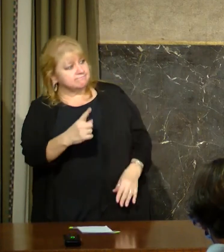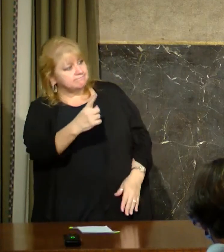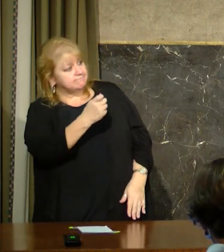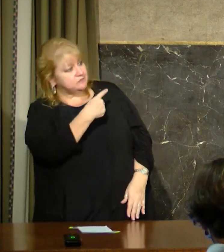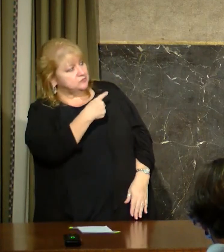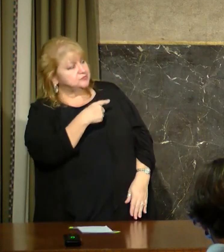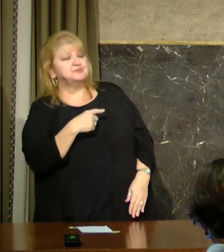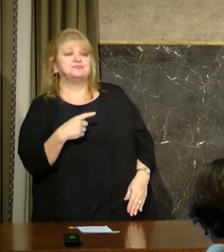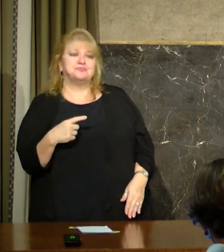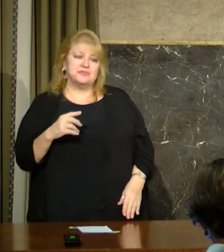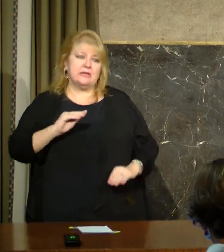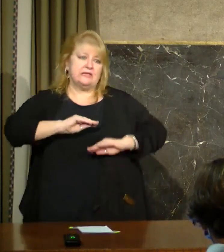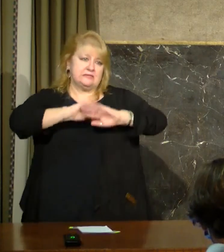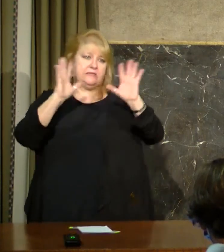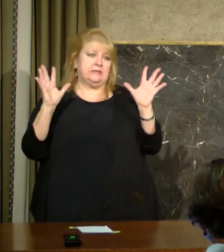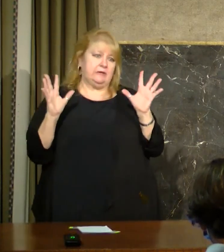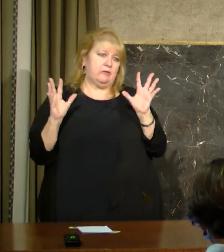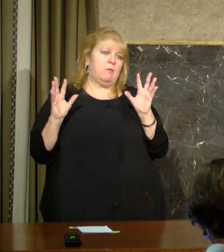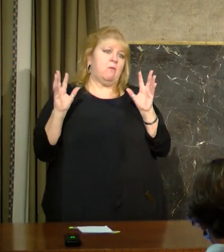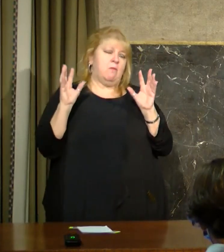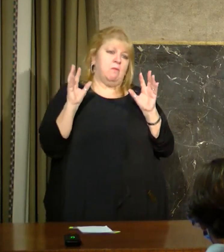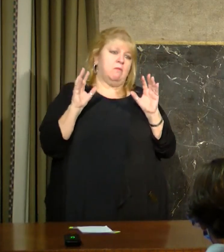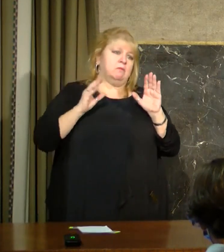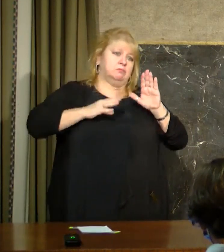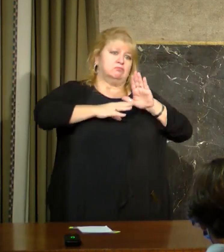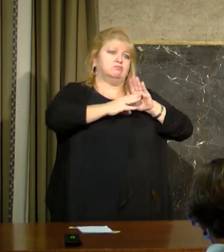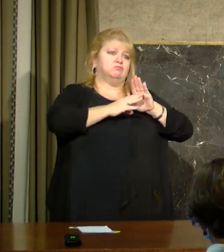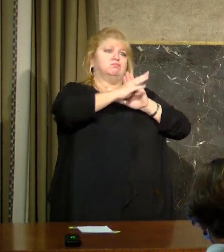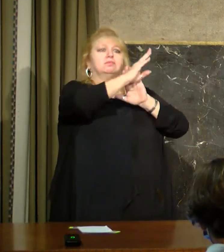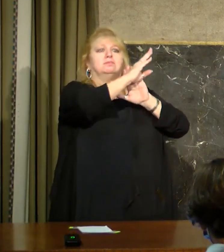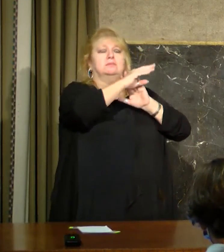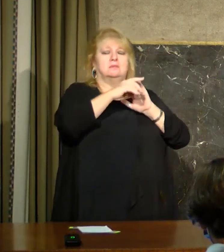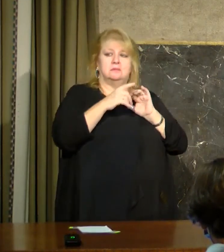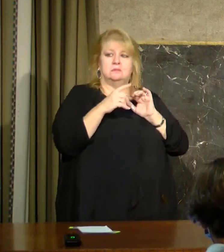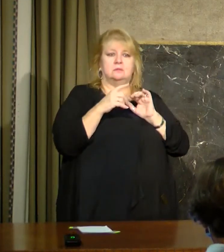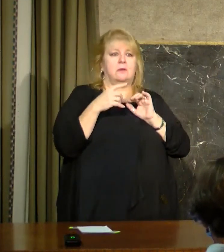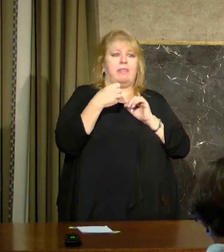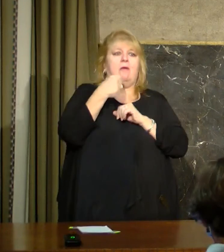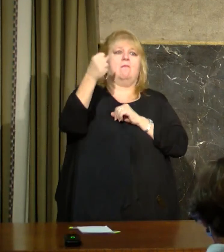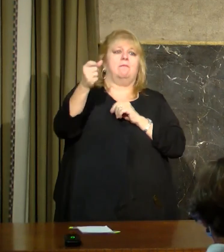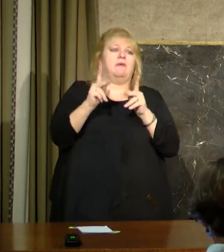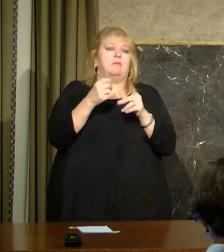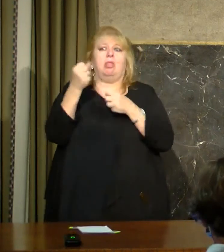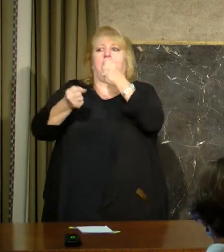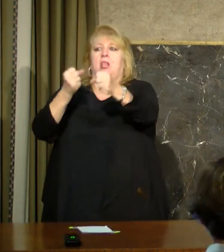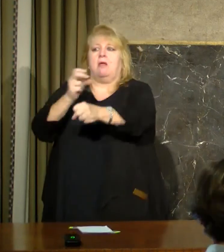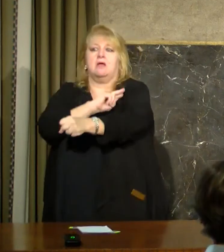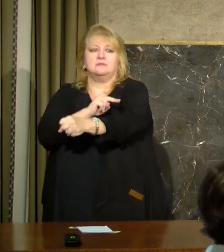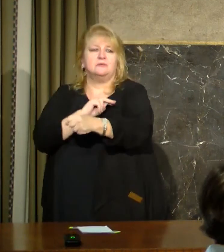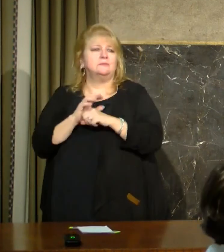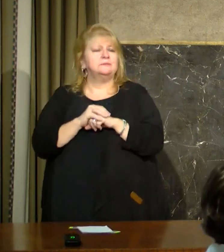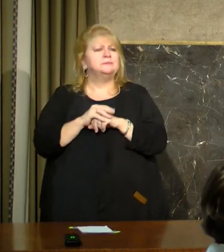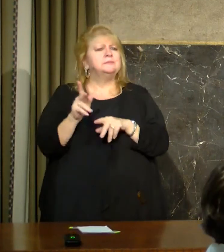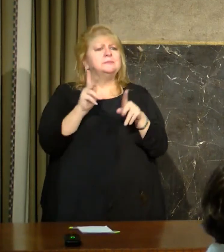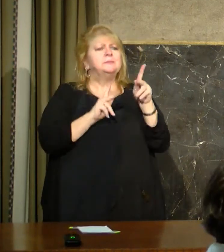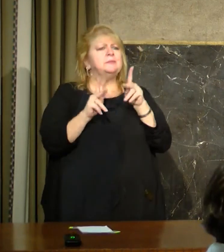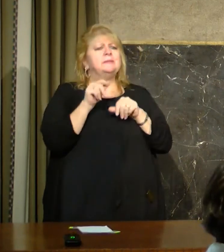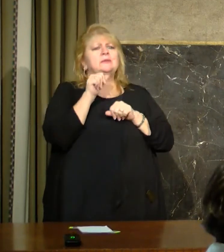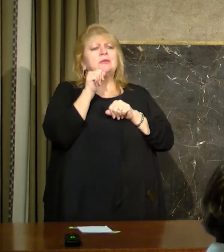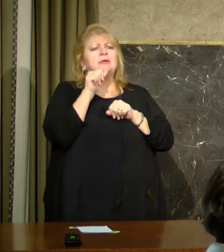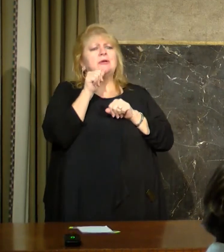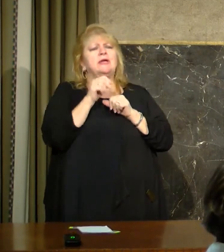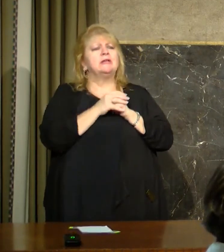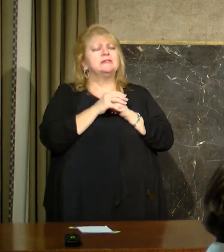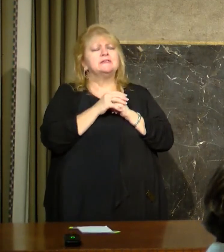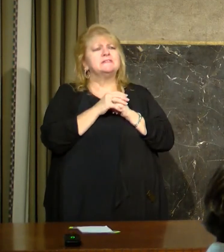-breaking case count today and hospitalizations that people are not acting on the CDC guidance right now or have not been. How much longer can the state